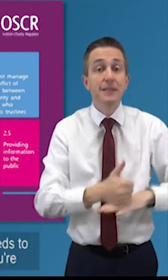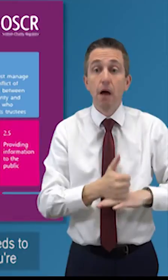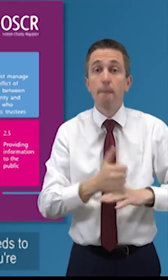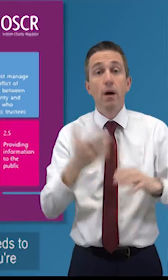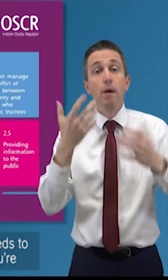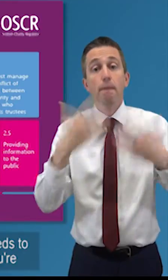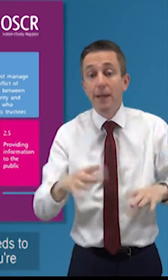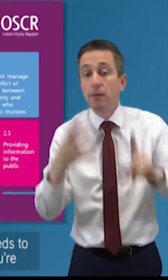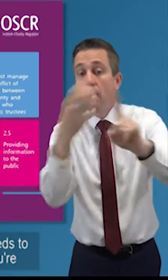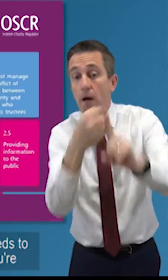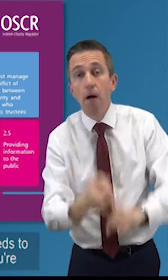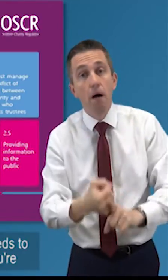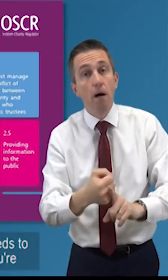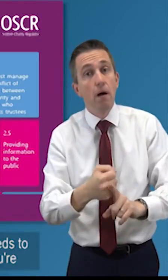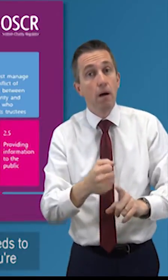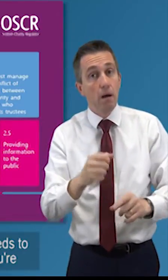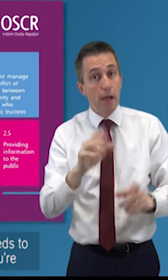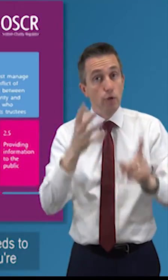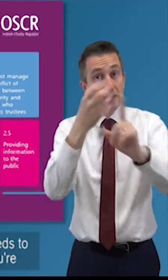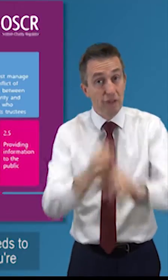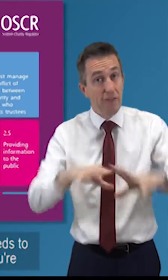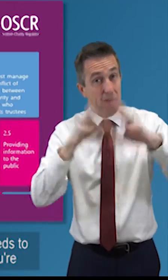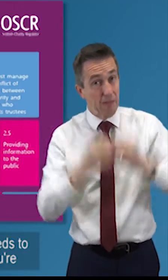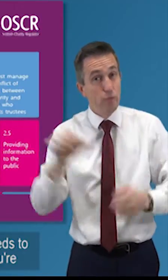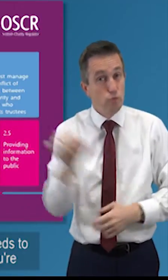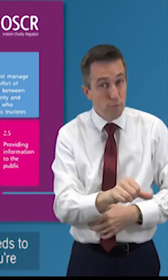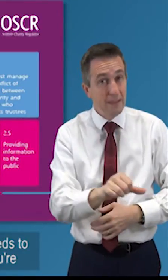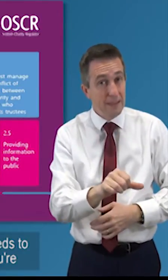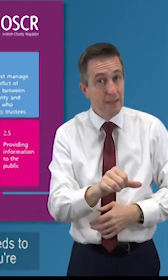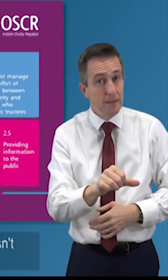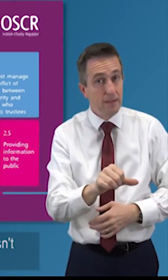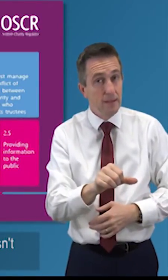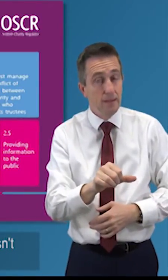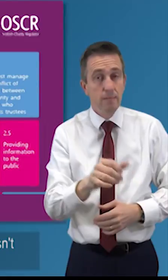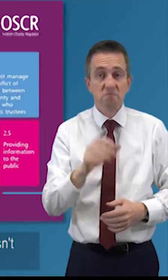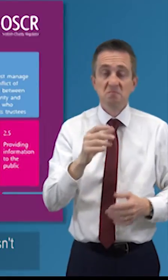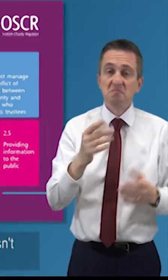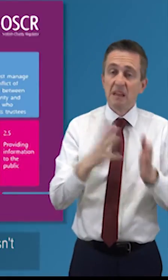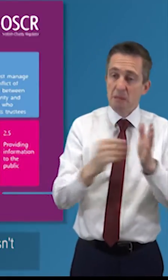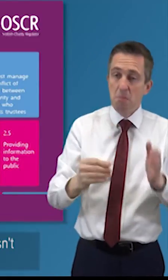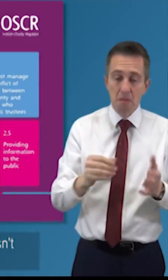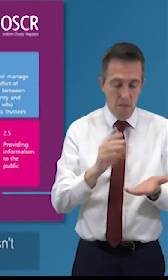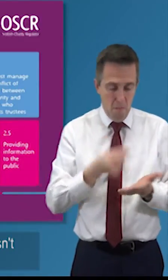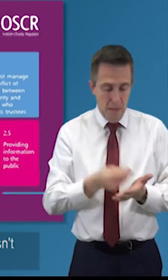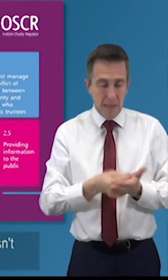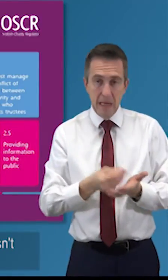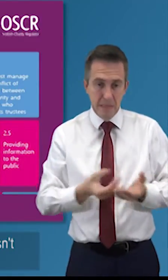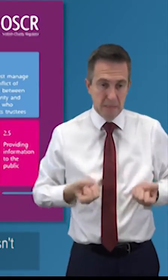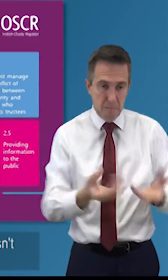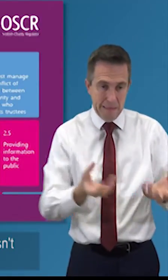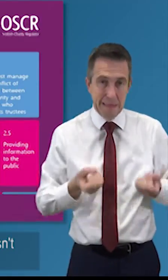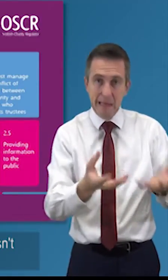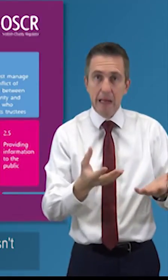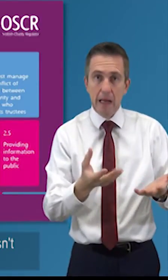needs to further that purpose that's what it's for uh and if you're doing activity if you're spending money that